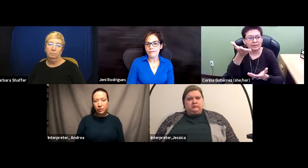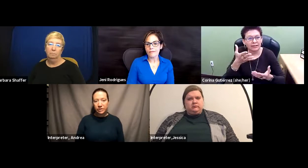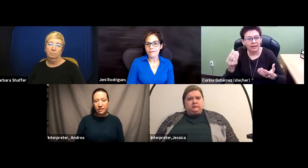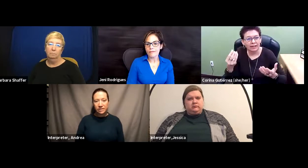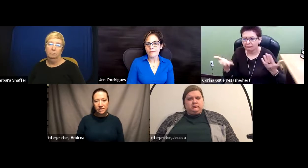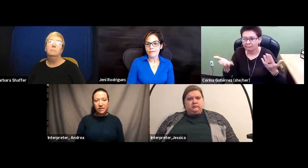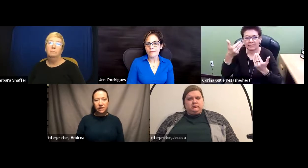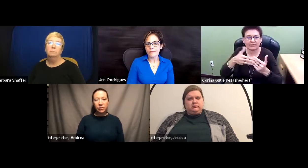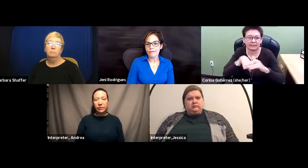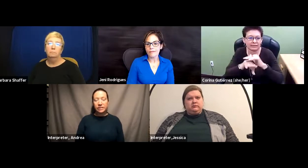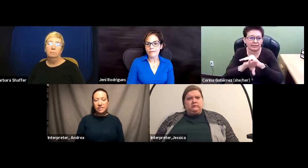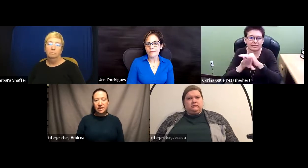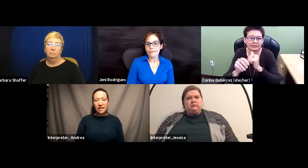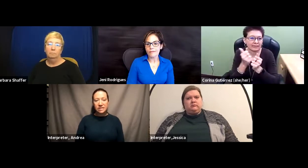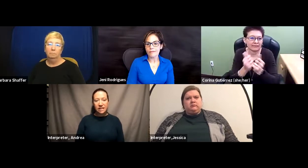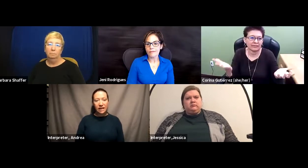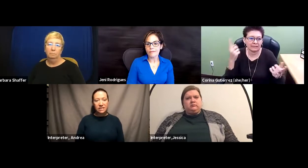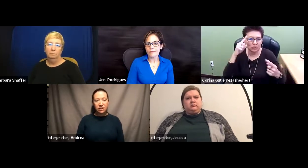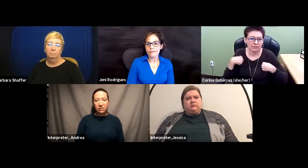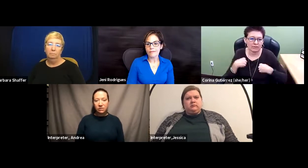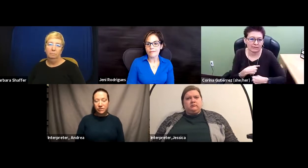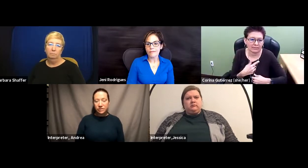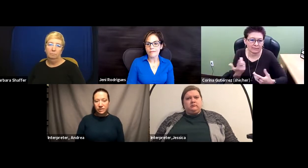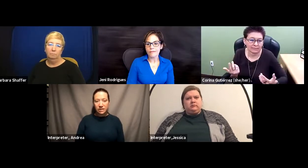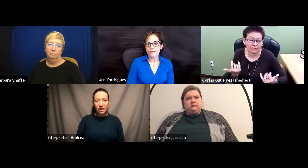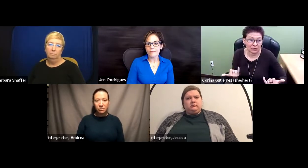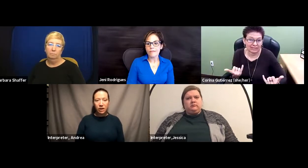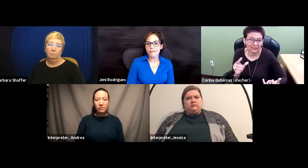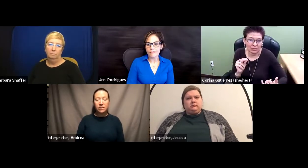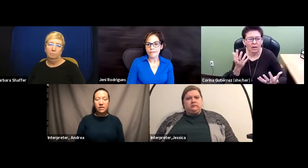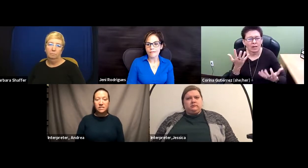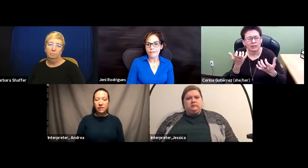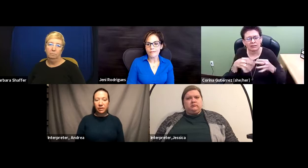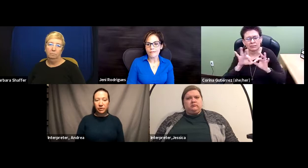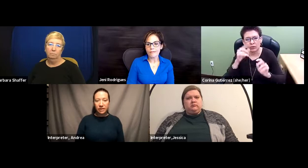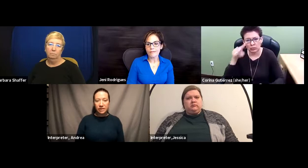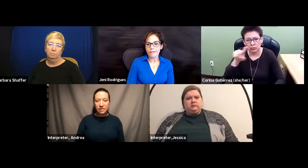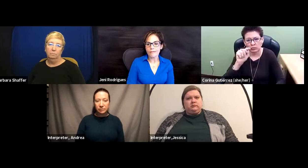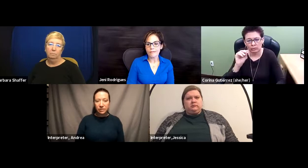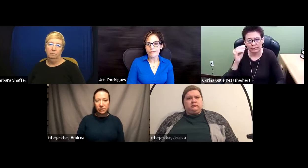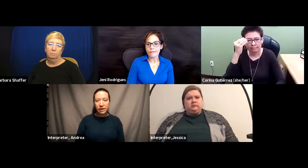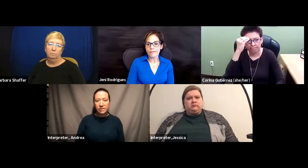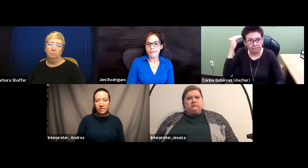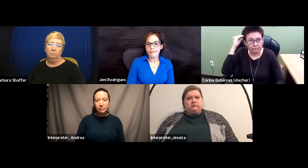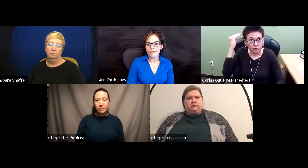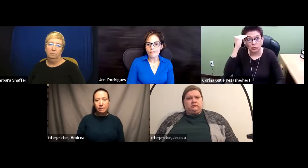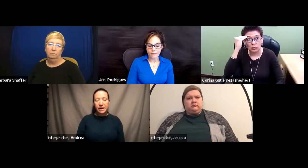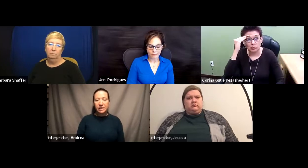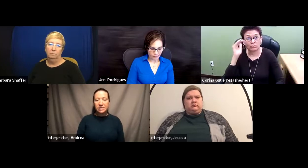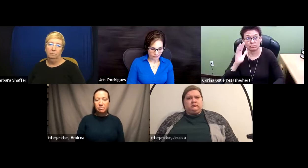world. And that's the goal is to get to that universal design where everything is available and accessible to us. But I think it's